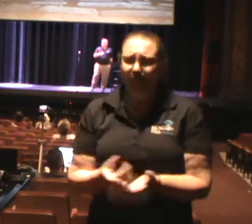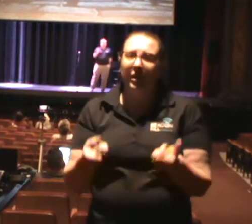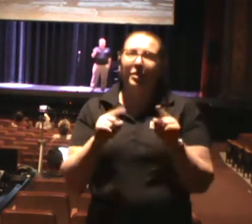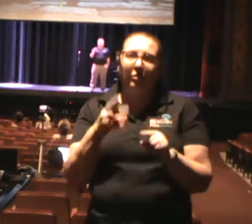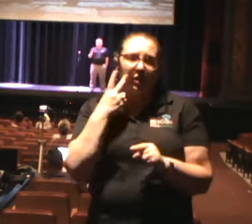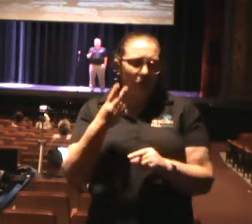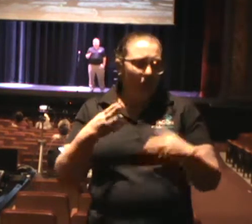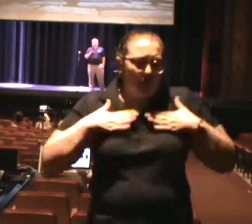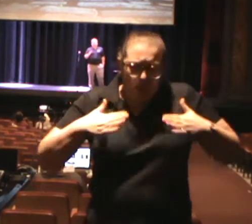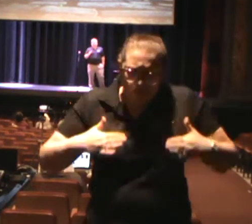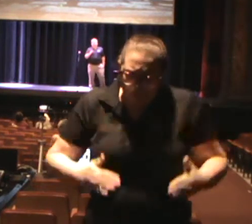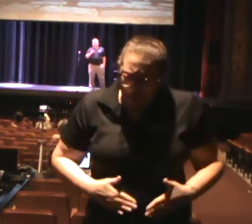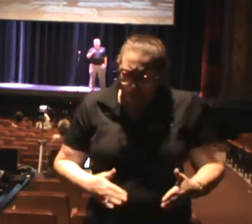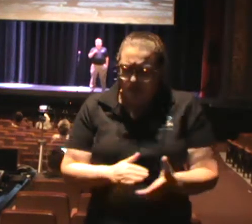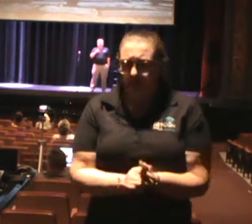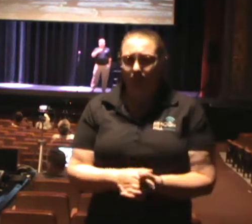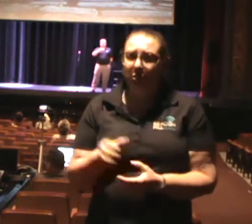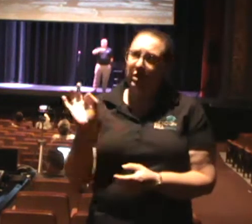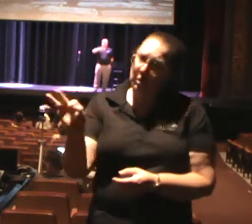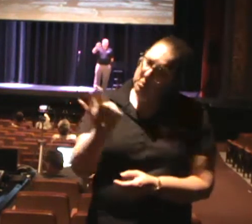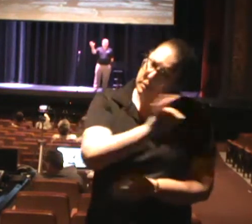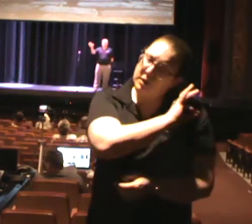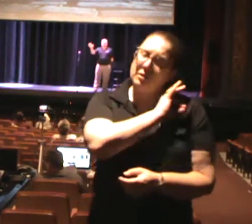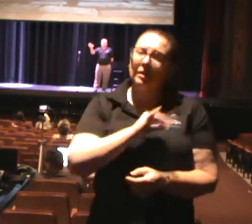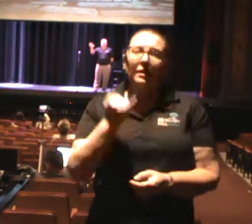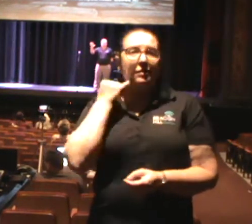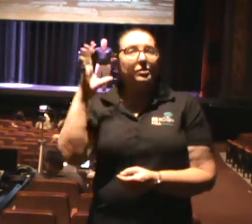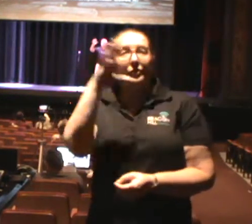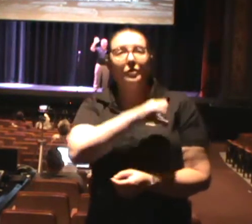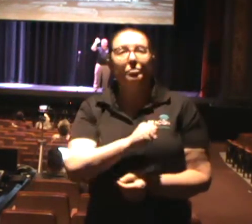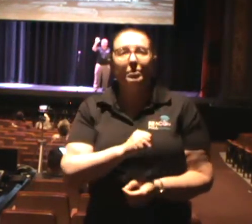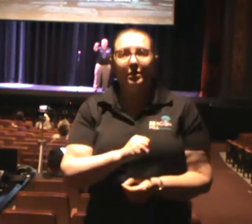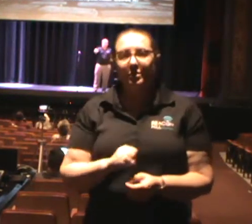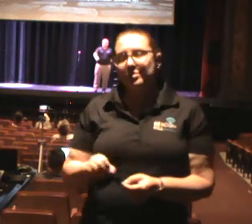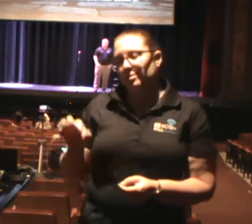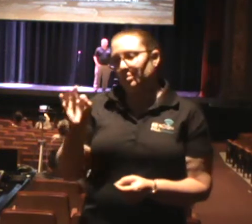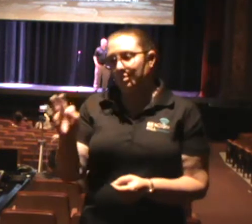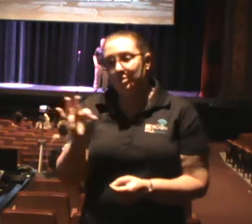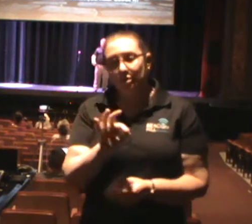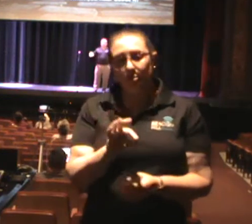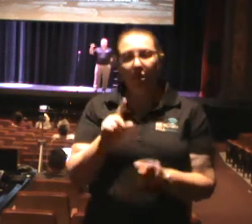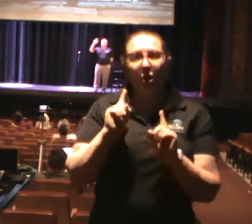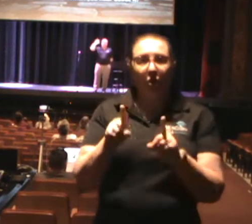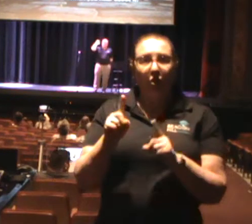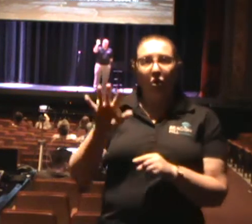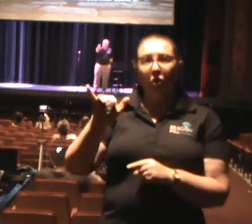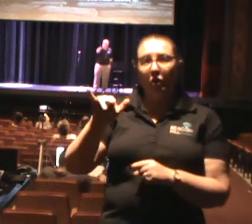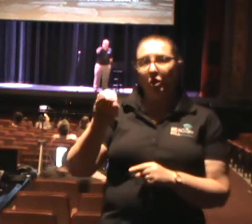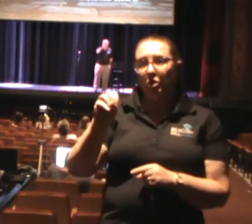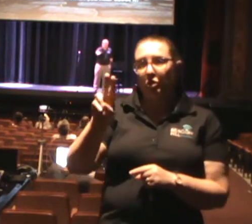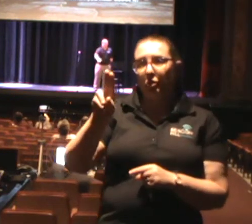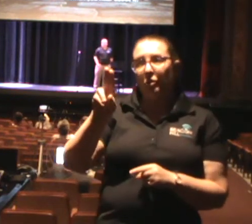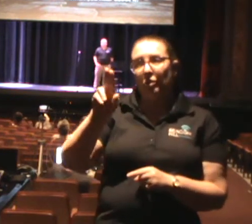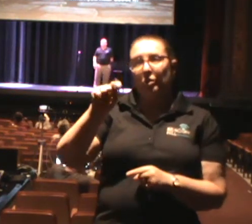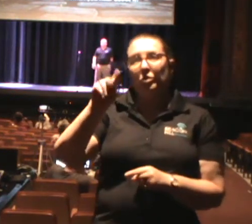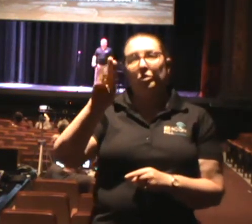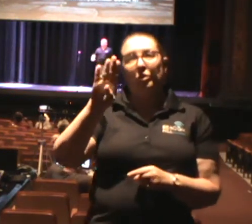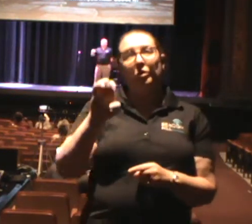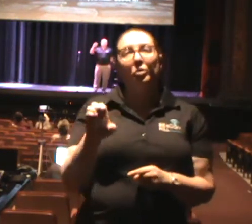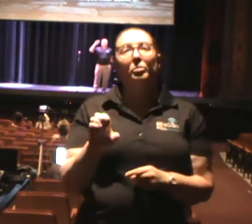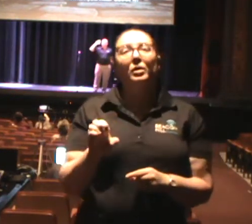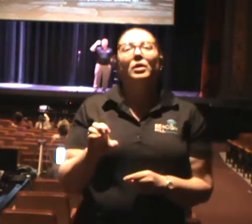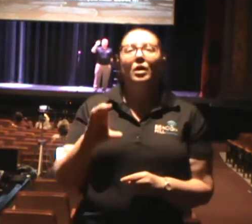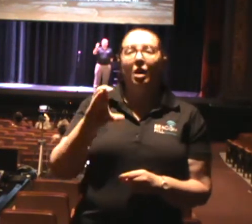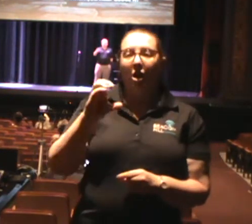you know, which I preach through, and if you haven't, if you missed that sermon series, go to our YouTube, small plug to subscribe to our YouTube